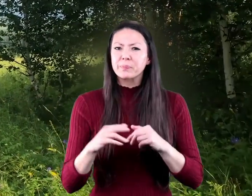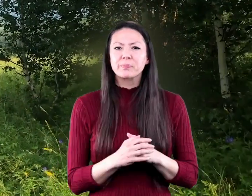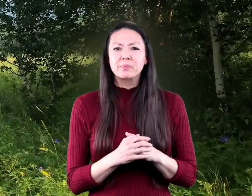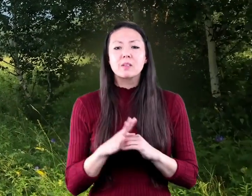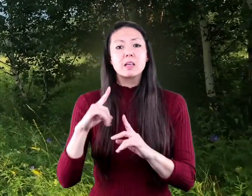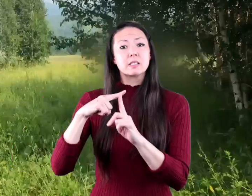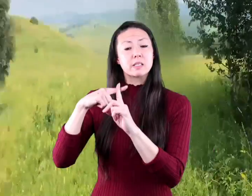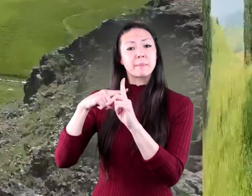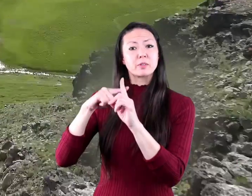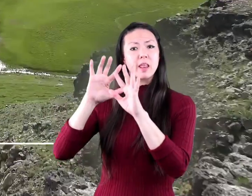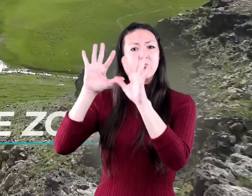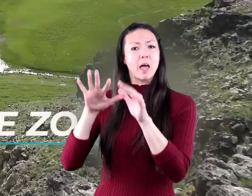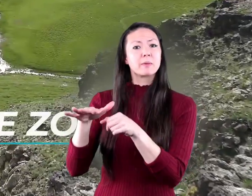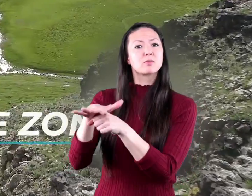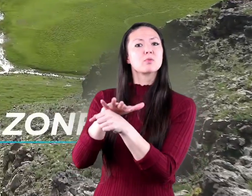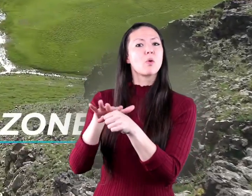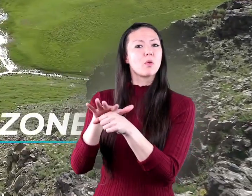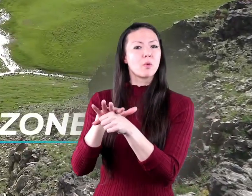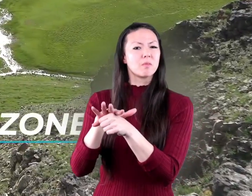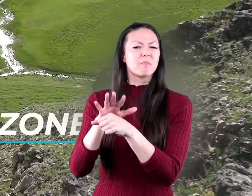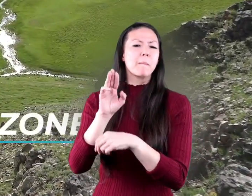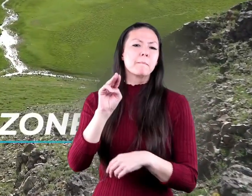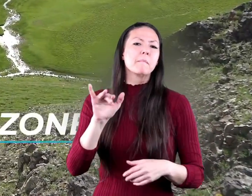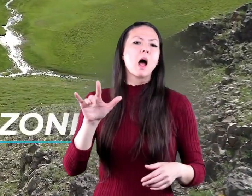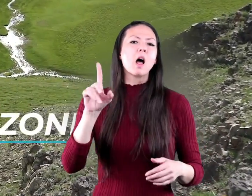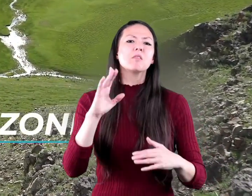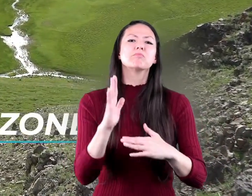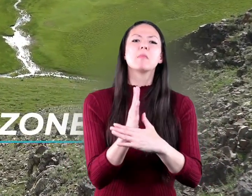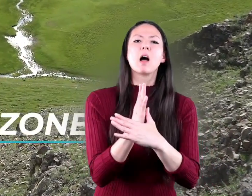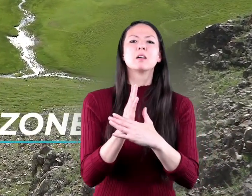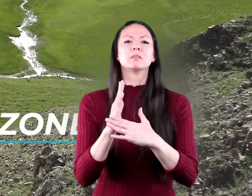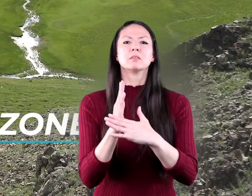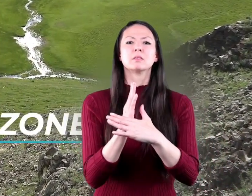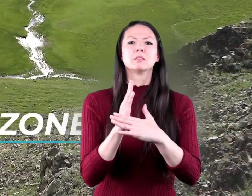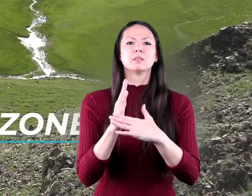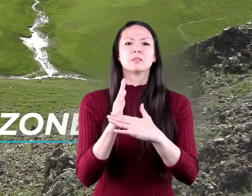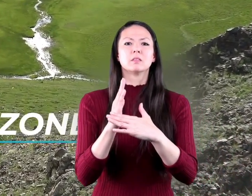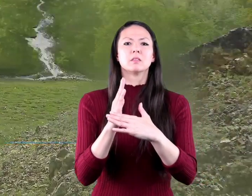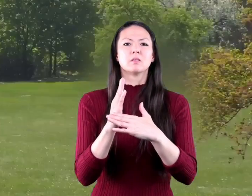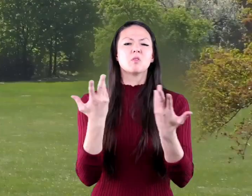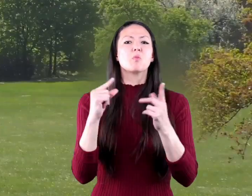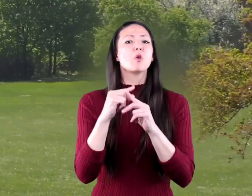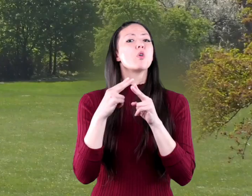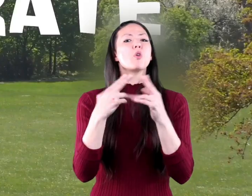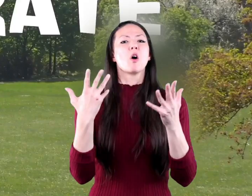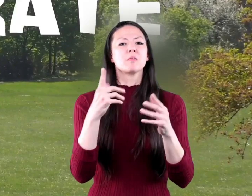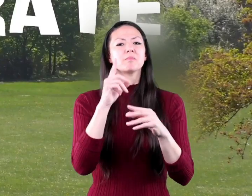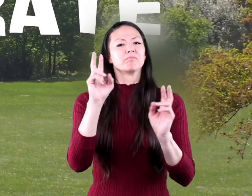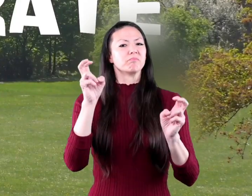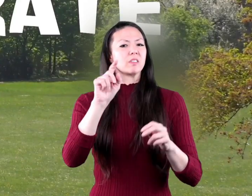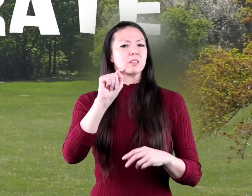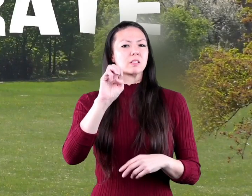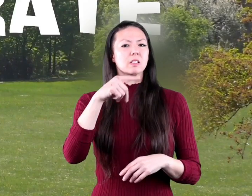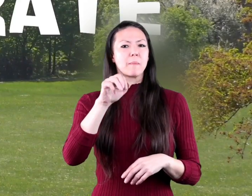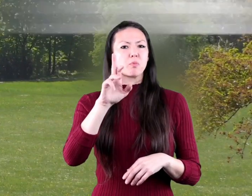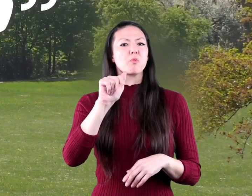the temperate climate zone is an area where the temperatures are mild in fact the word temperate means mild